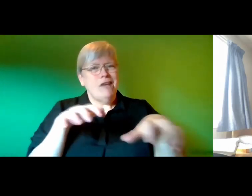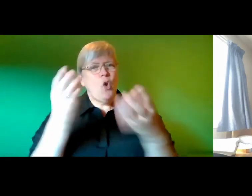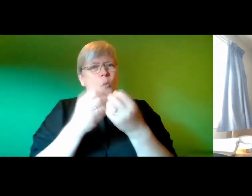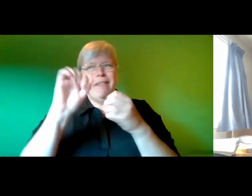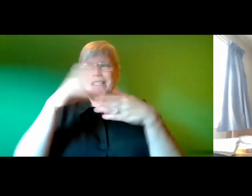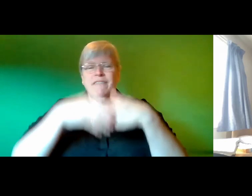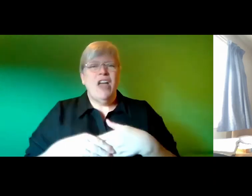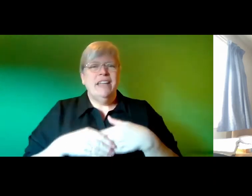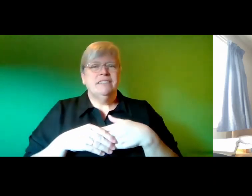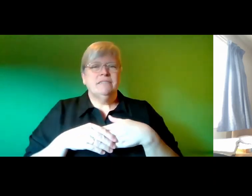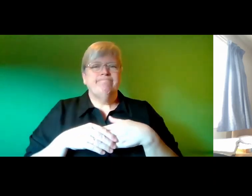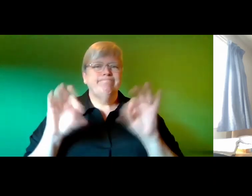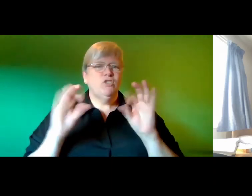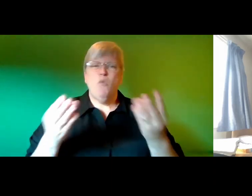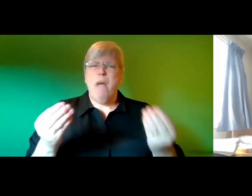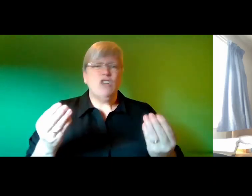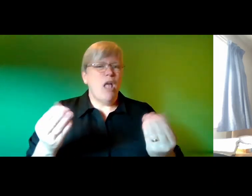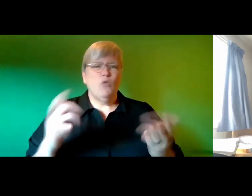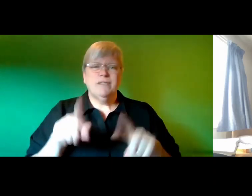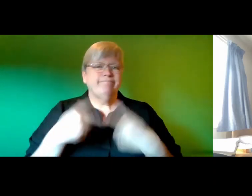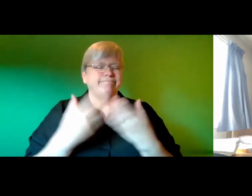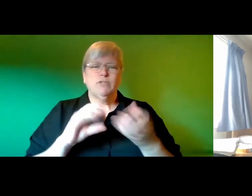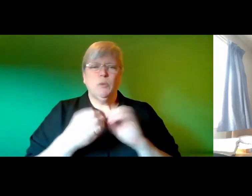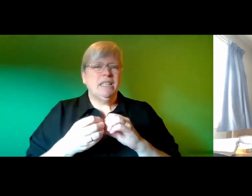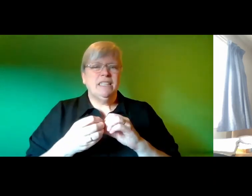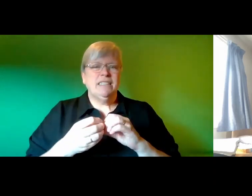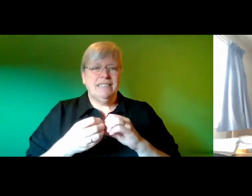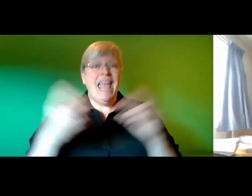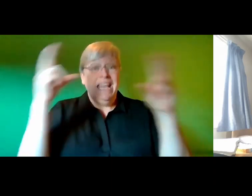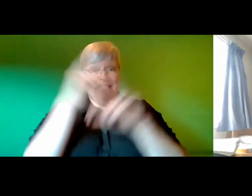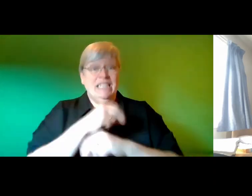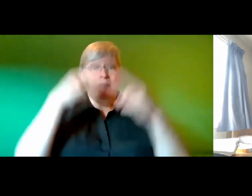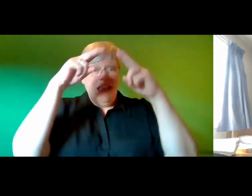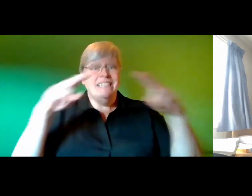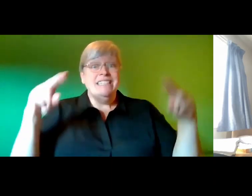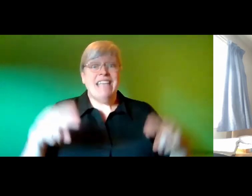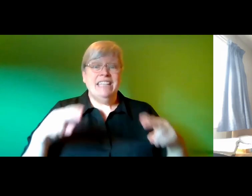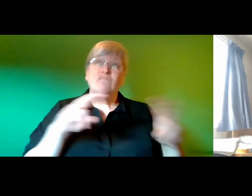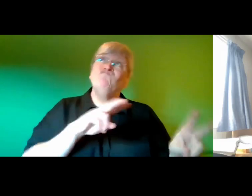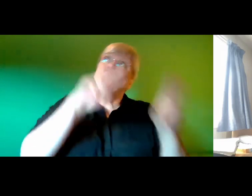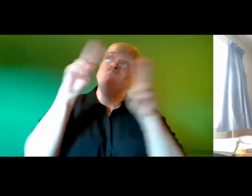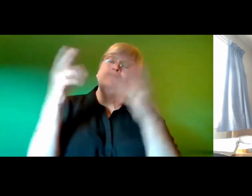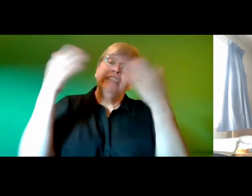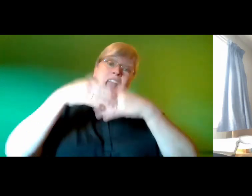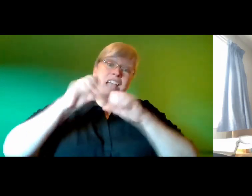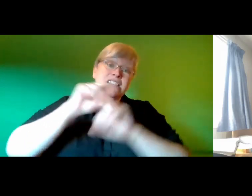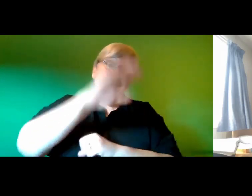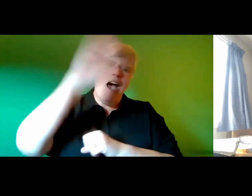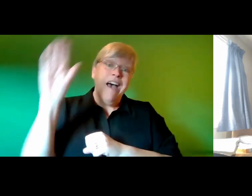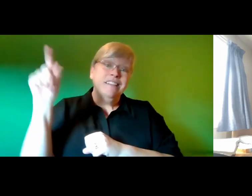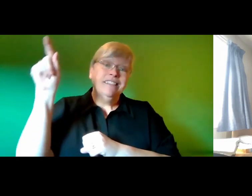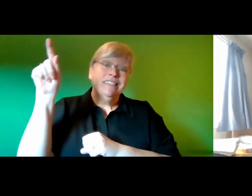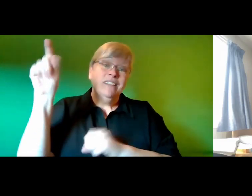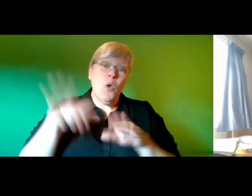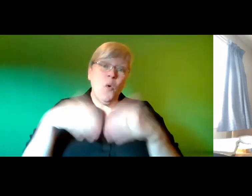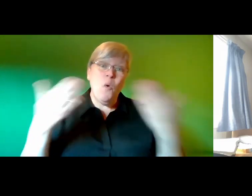I do not have marshmallows and cannot make s'mores but I can still sleep in the tent and stare at the night sky without wasting